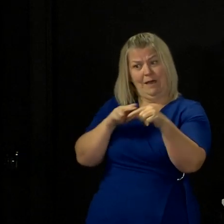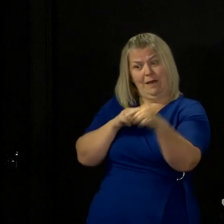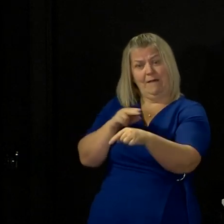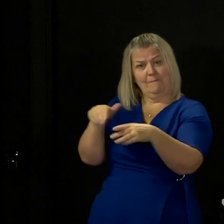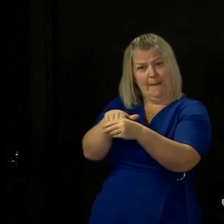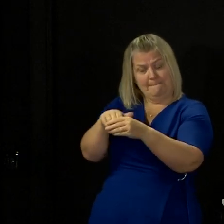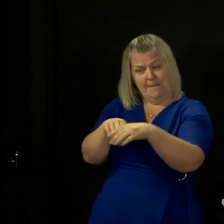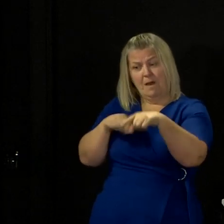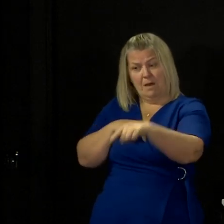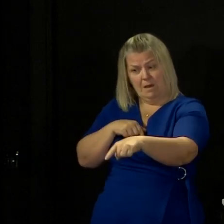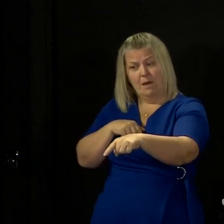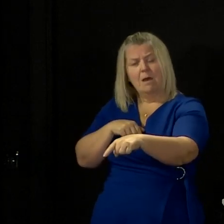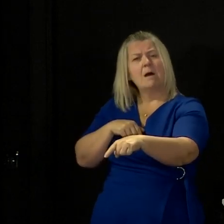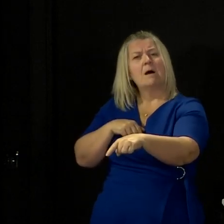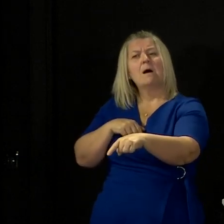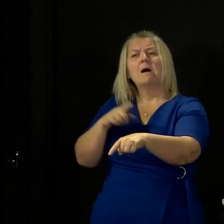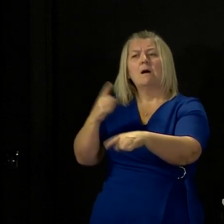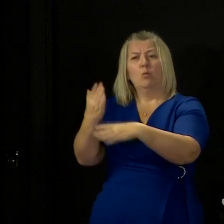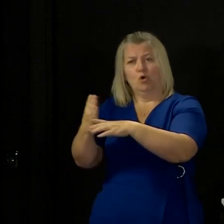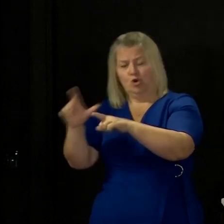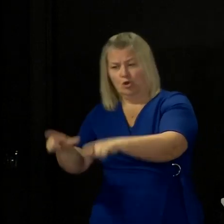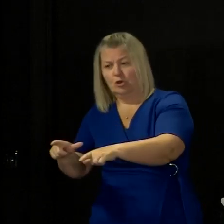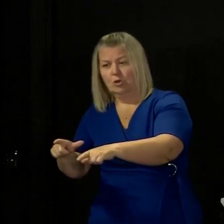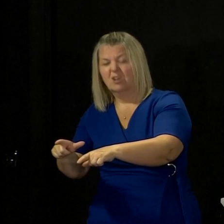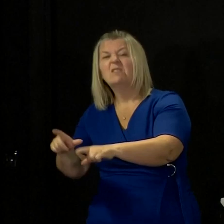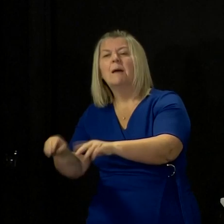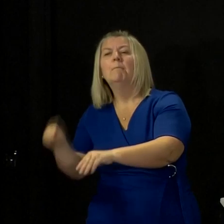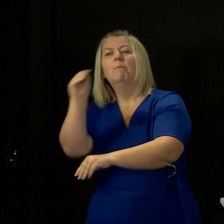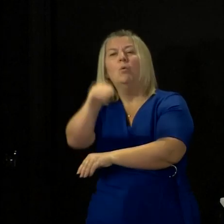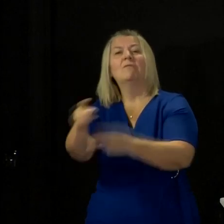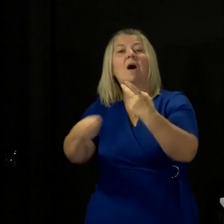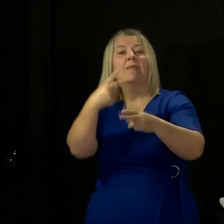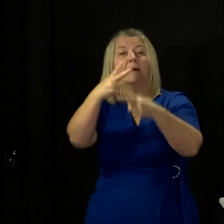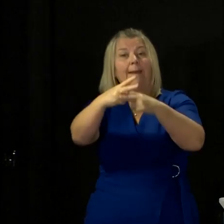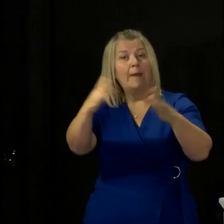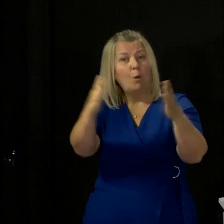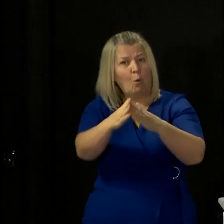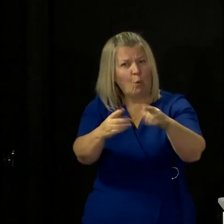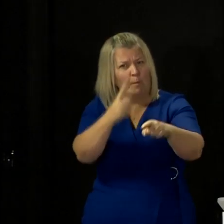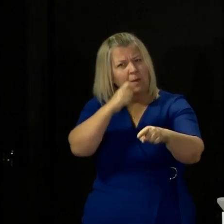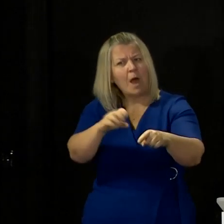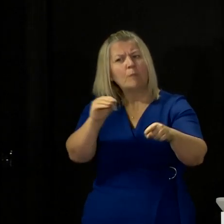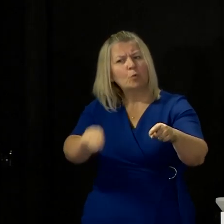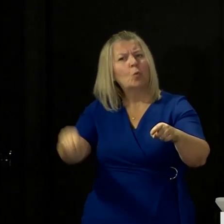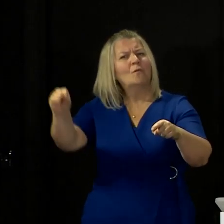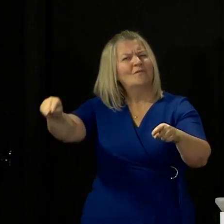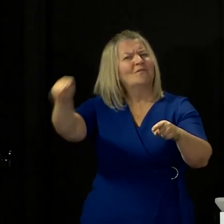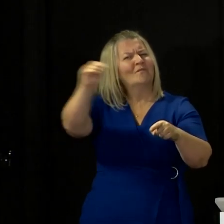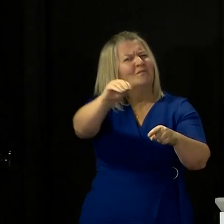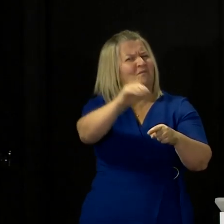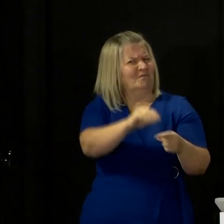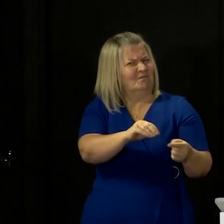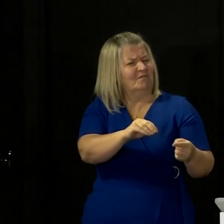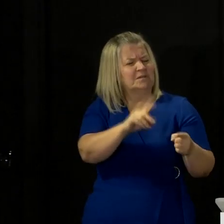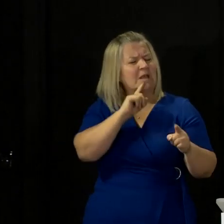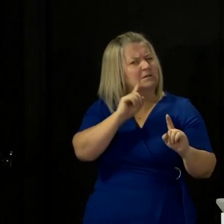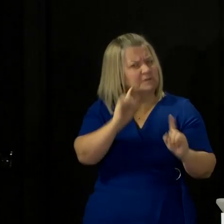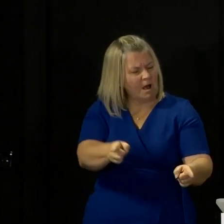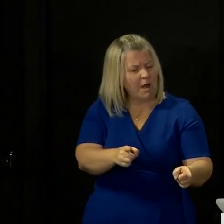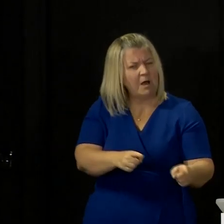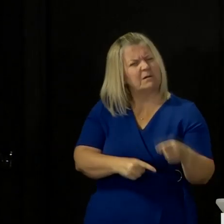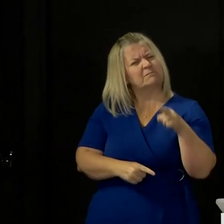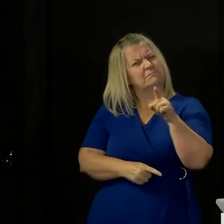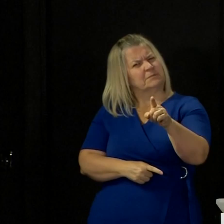nurses can move between different wards. I've spoken to staff at a couple of hospitals and one who tells me that nurses